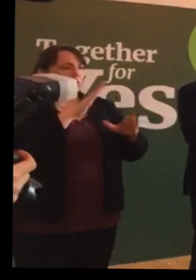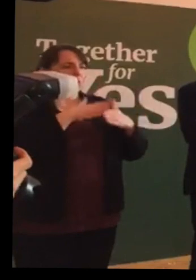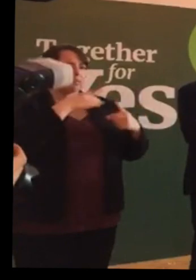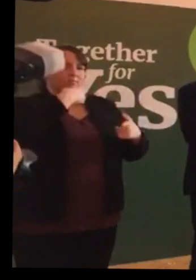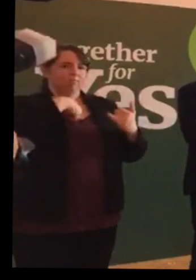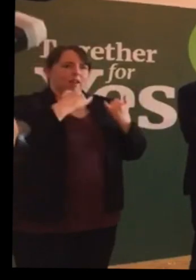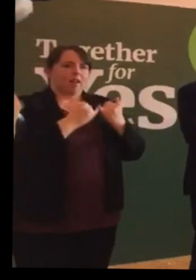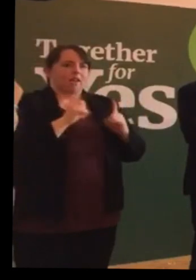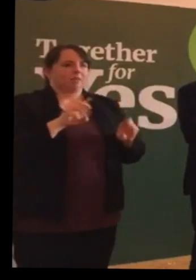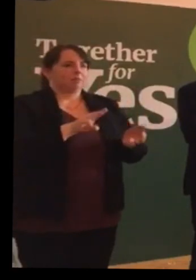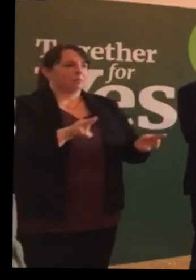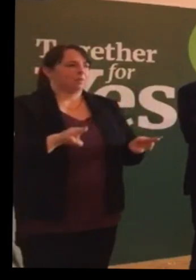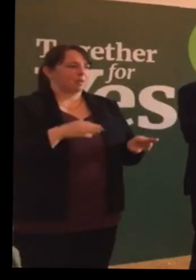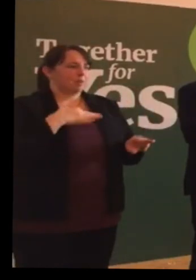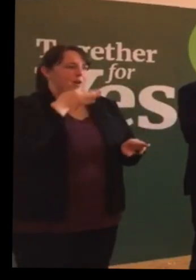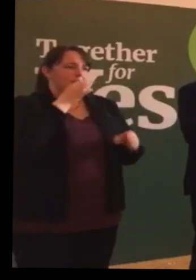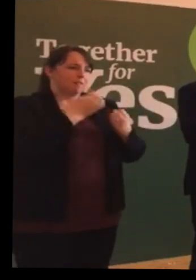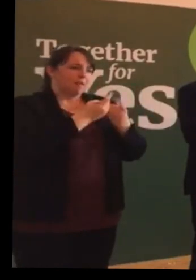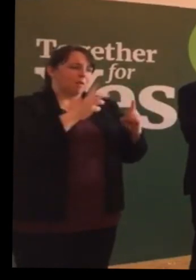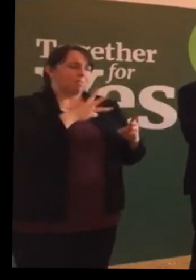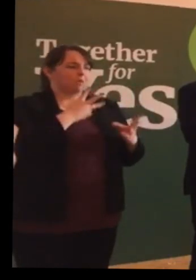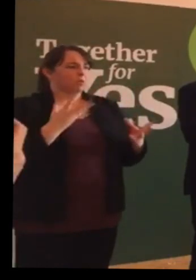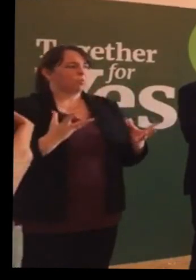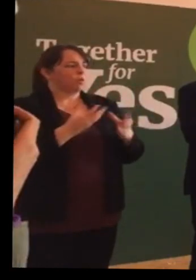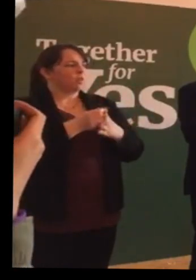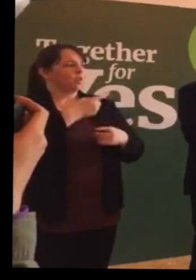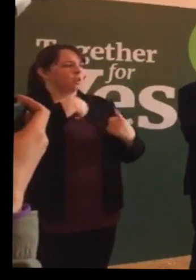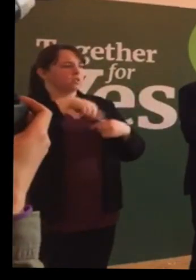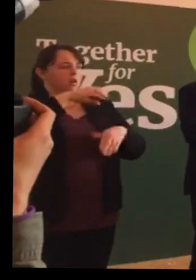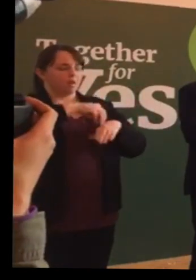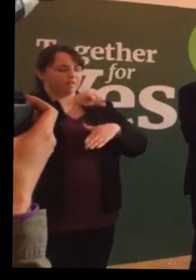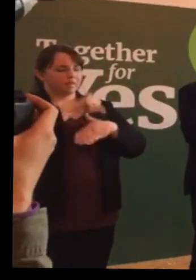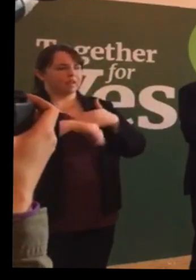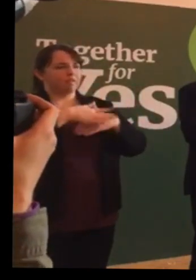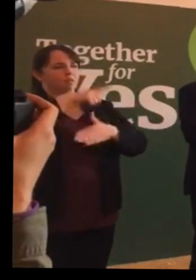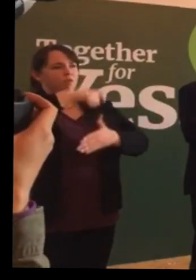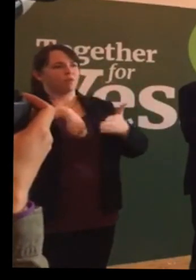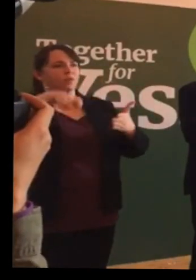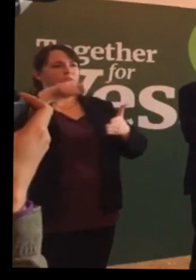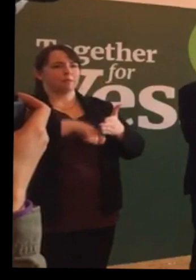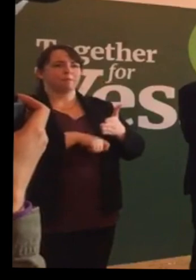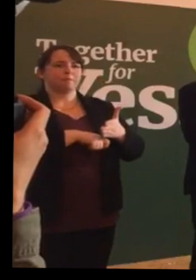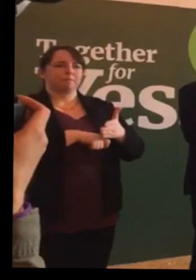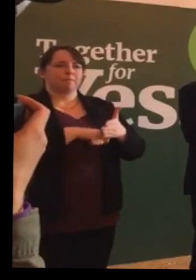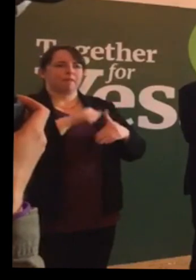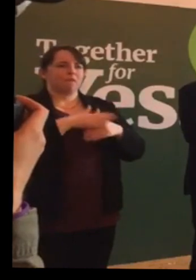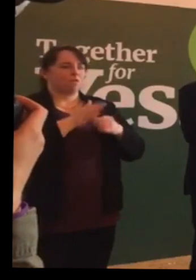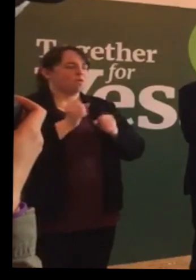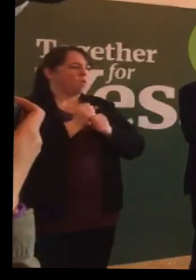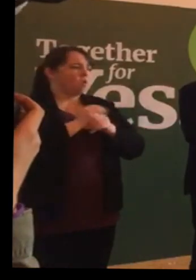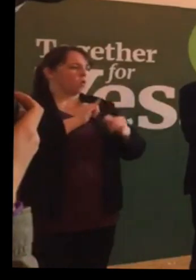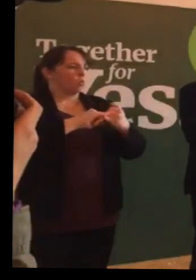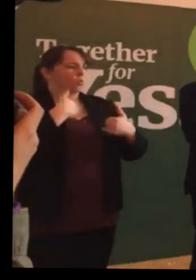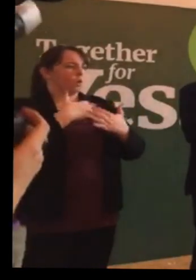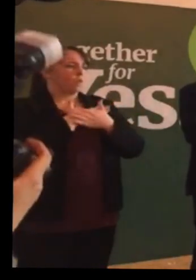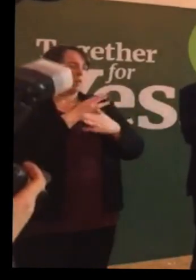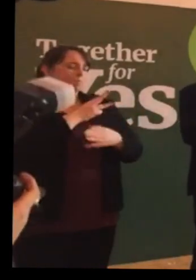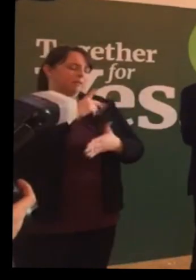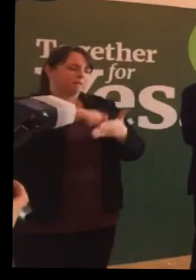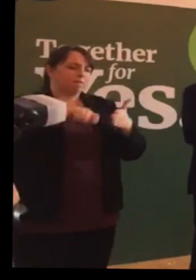And we're asking everybody to come together with us on referendum day on behalf of all those that we love and thank you.